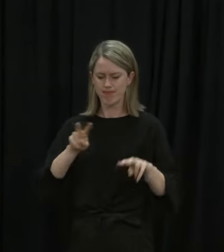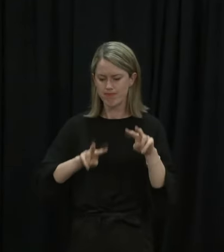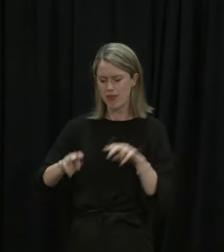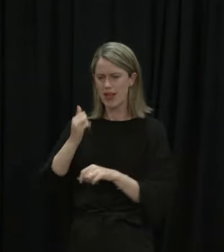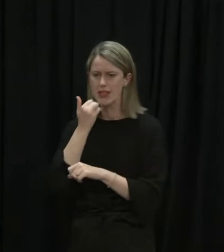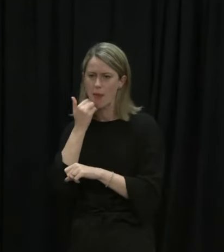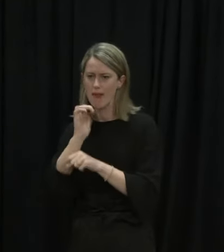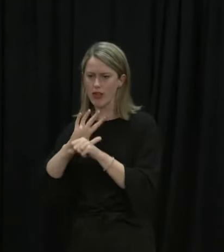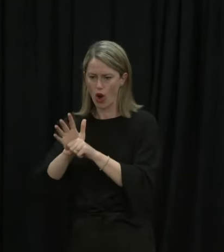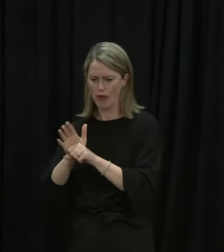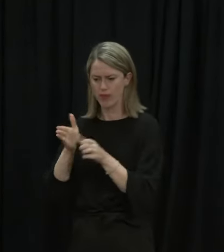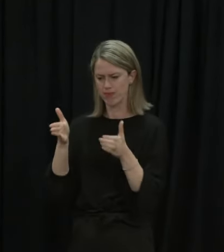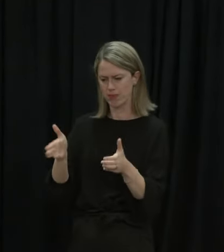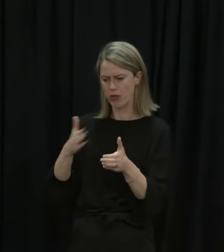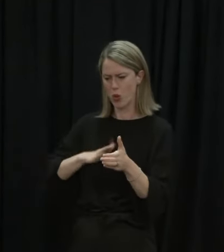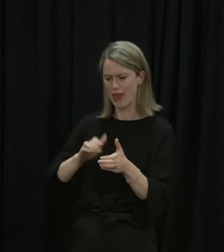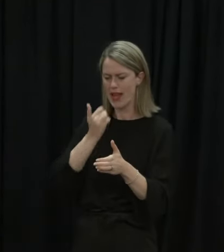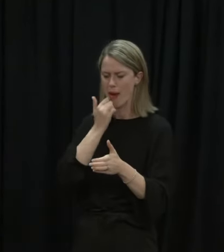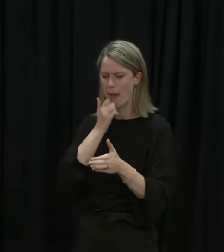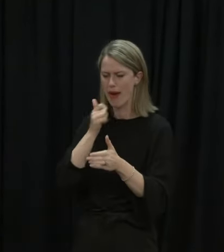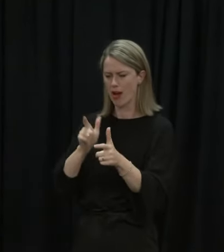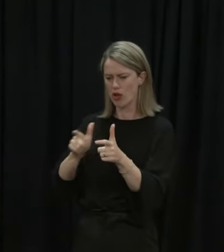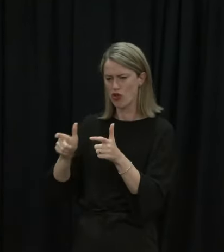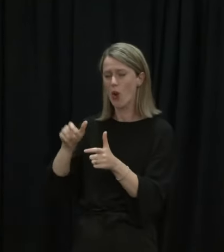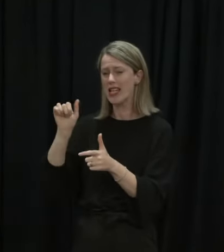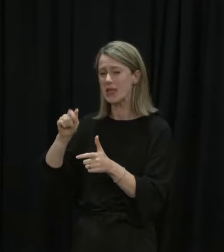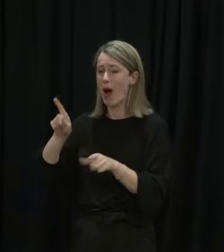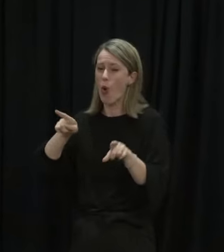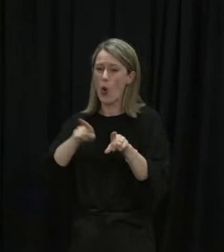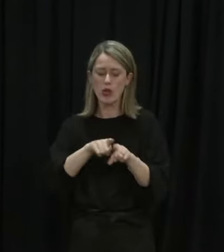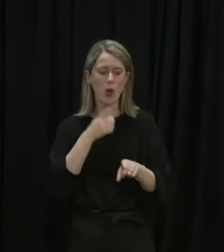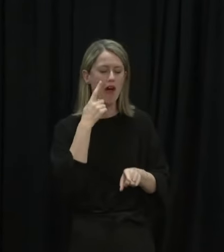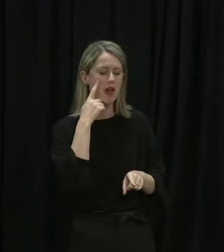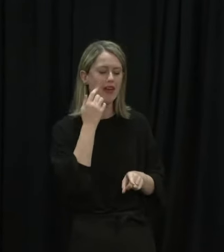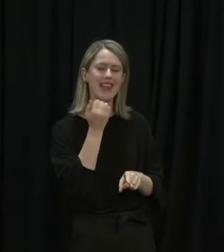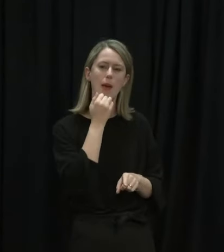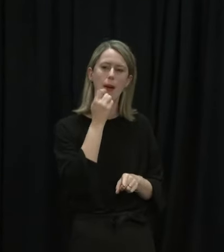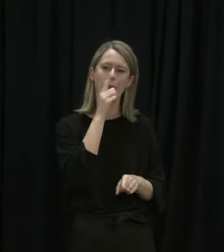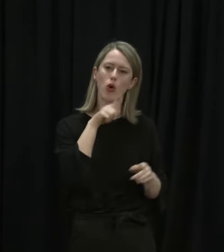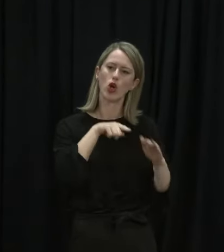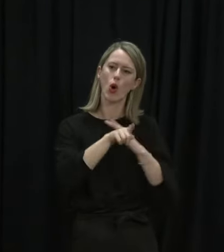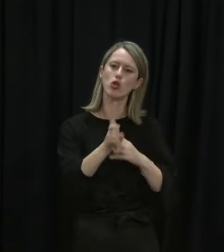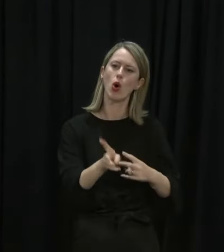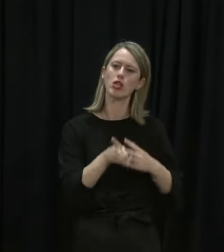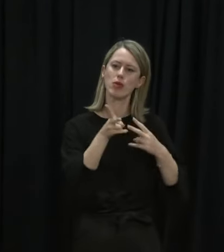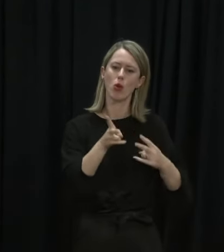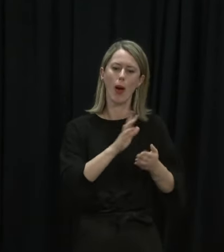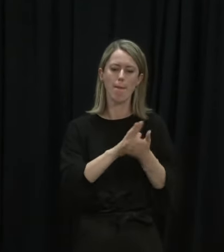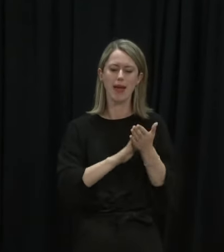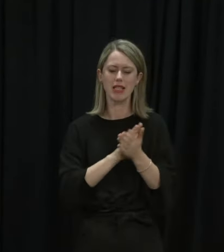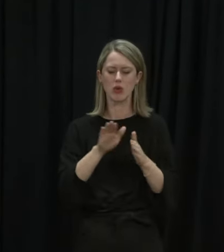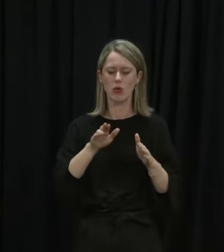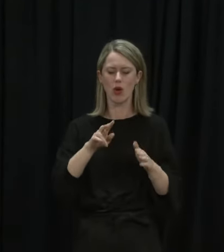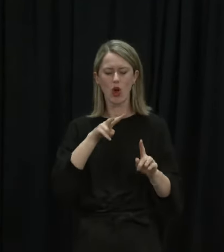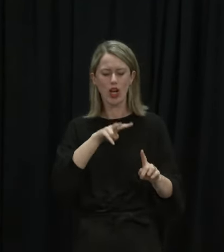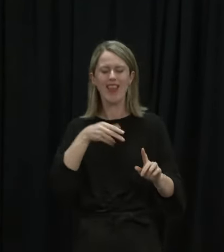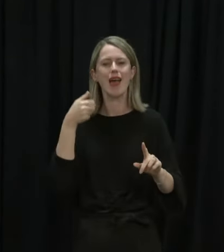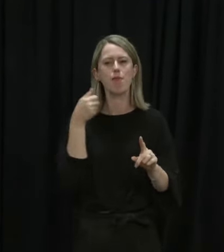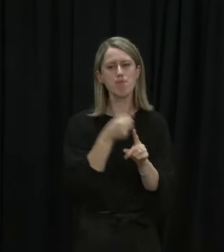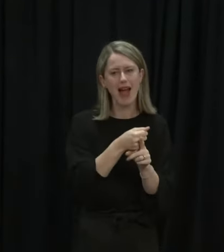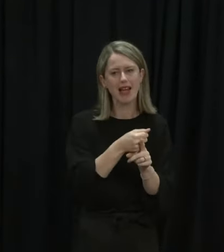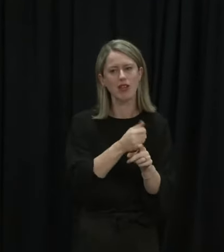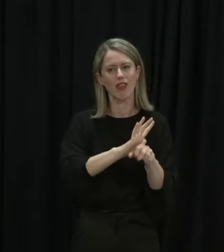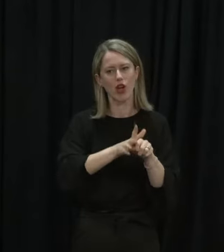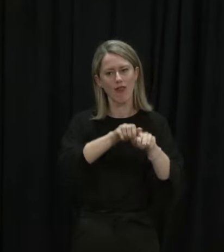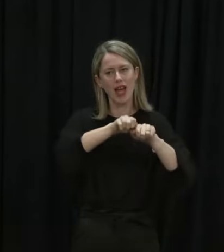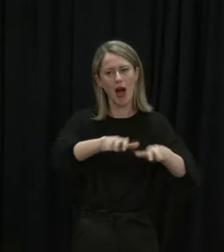cases and do all we can to keep them under control, but also keep an eye on hospitalisations so that we're measuring the severity of the outbreak